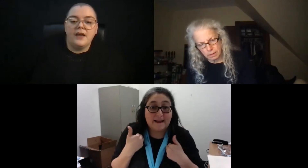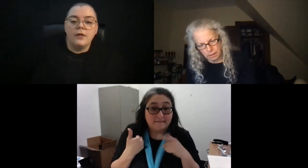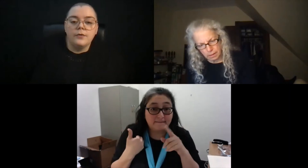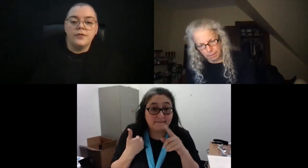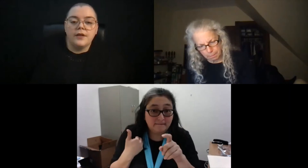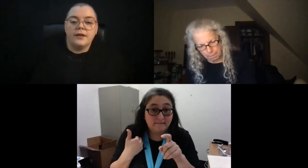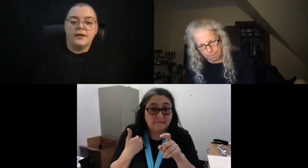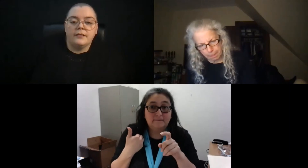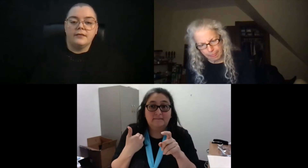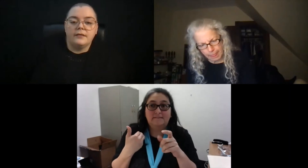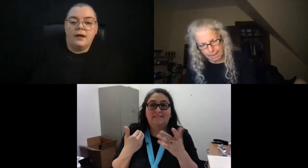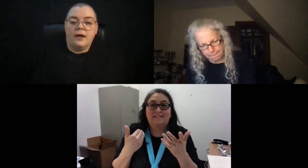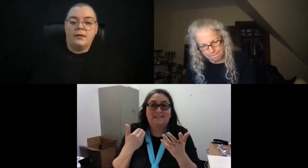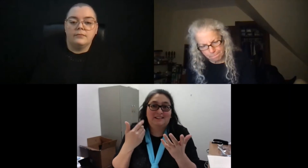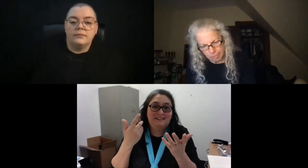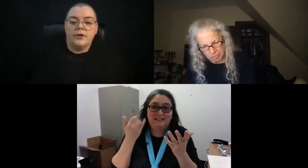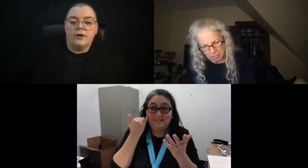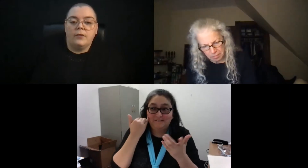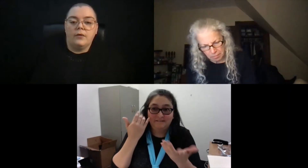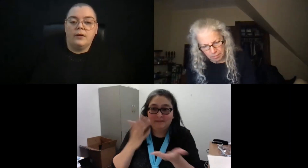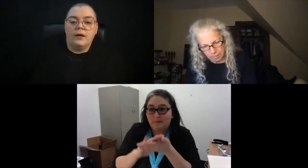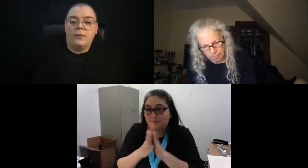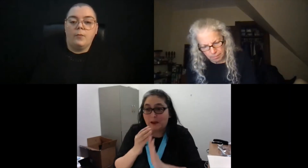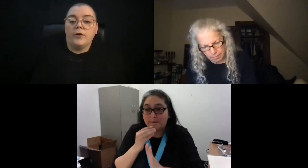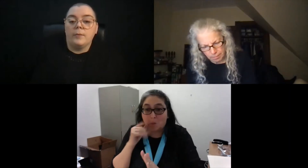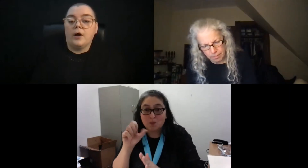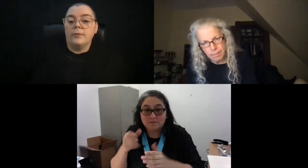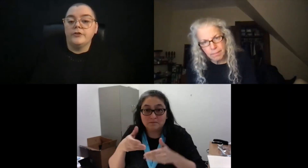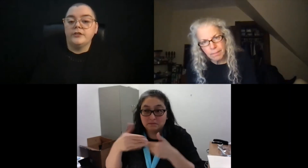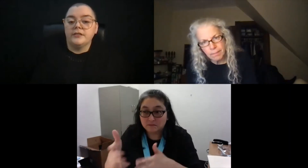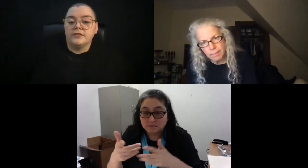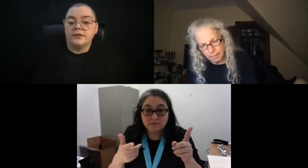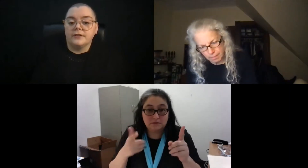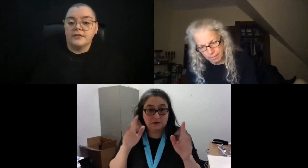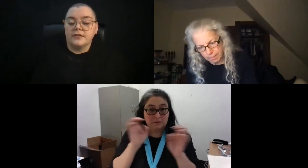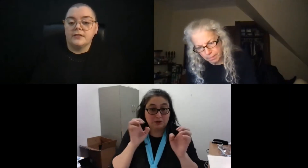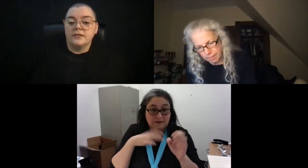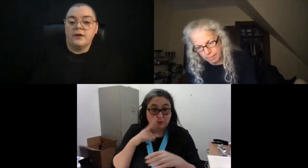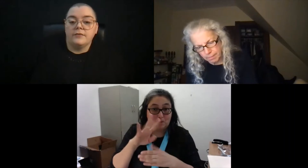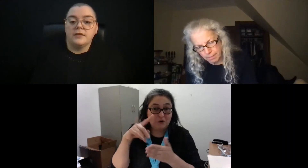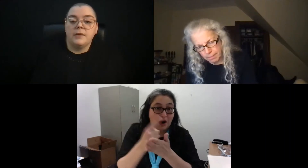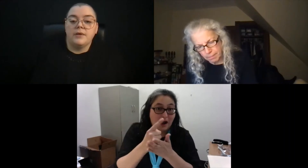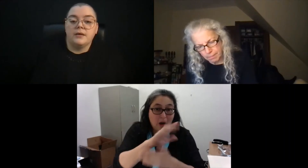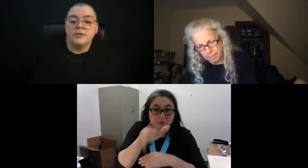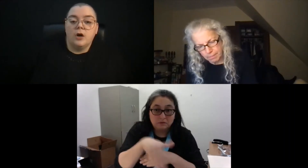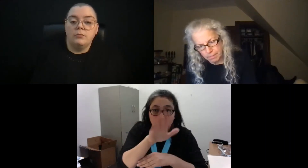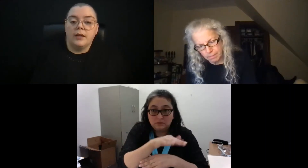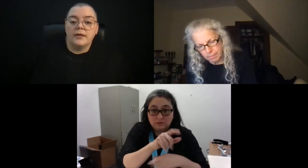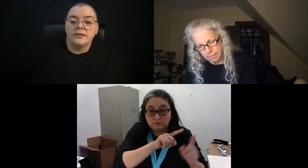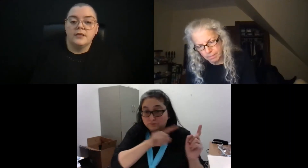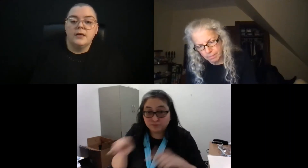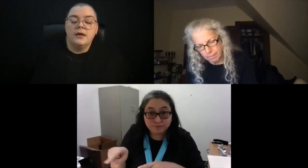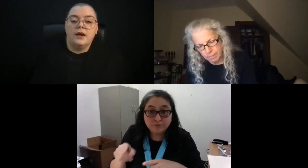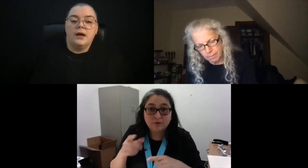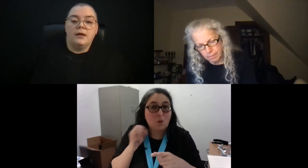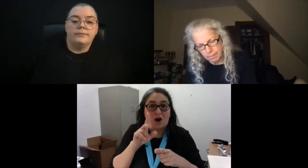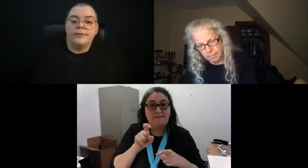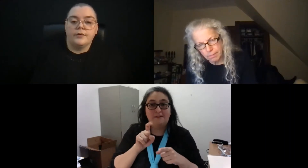The other thing is, you know, I wonder about emergency services. You know, if somebody becomes homeless,